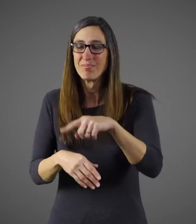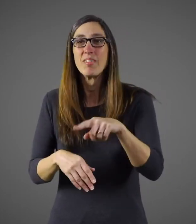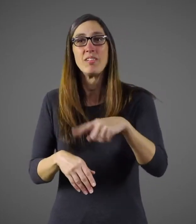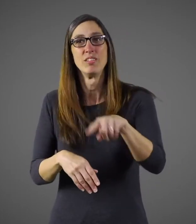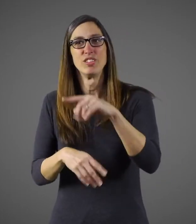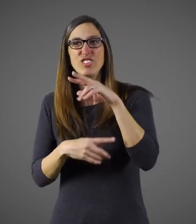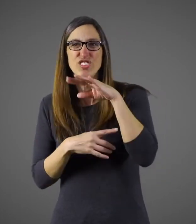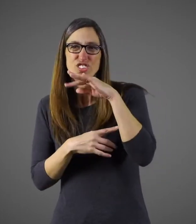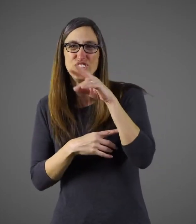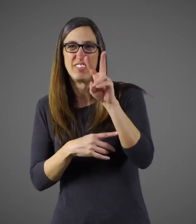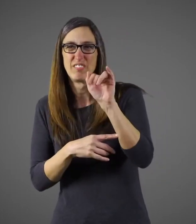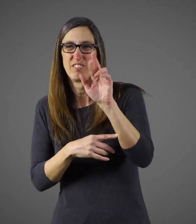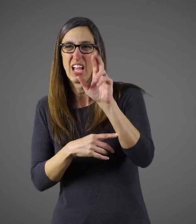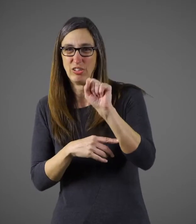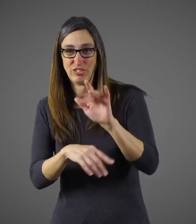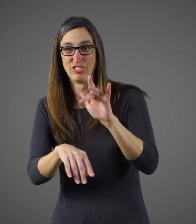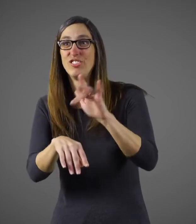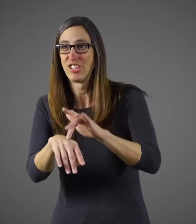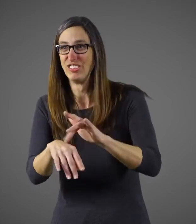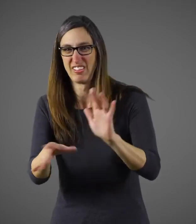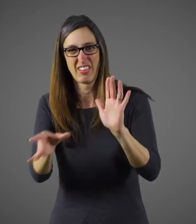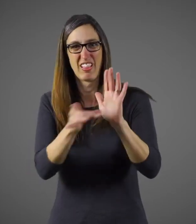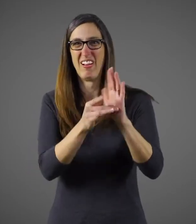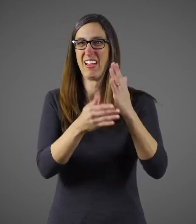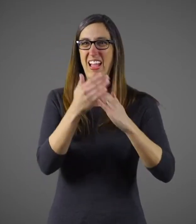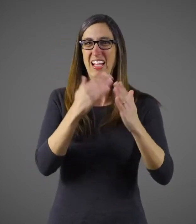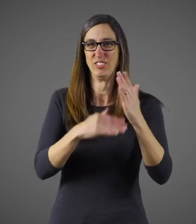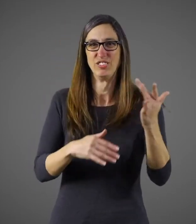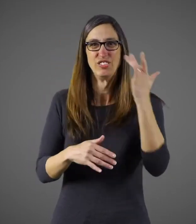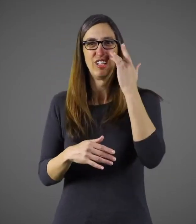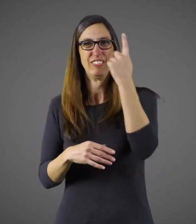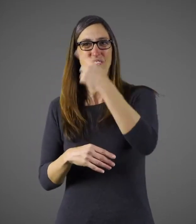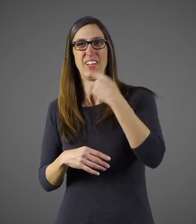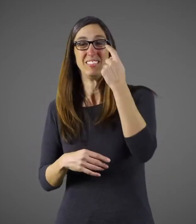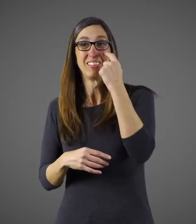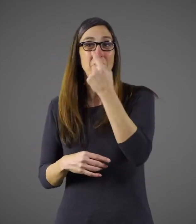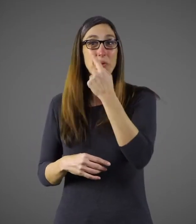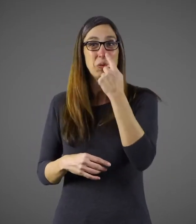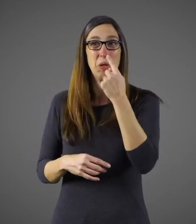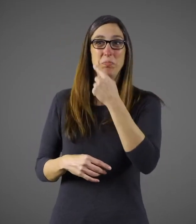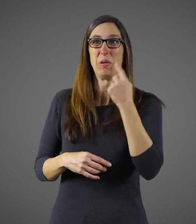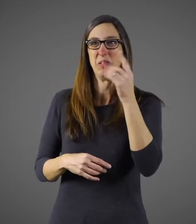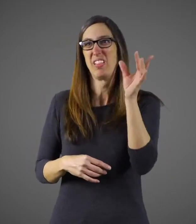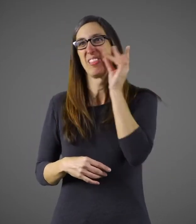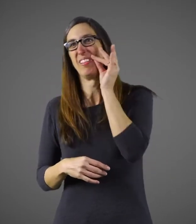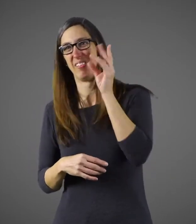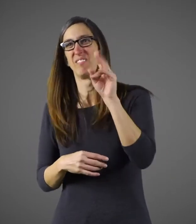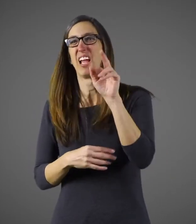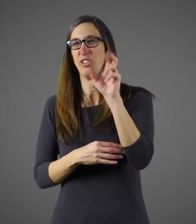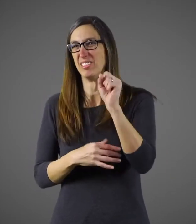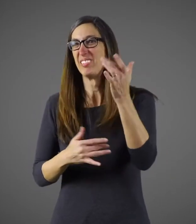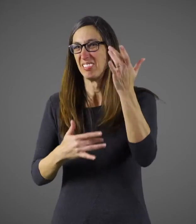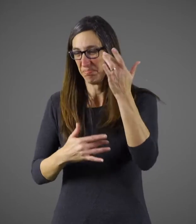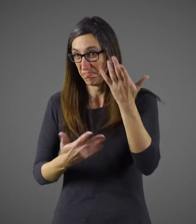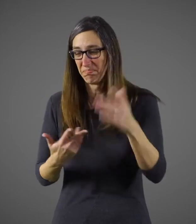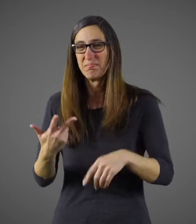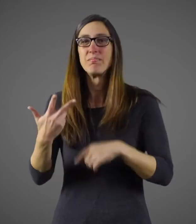from touching things. If the virus is on a surface, we touch that surface, then we touch our face, eyes, nose, and mouth, and then we become infected.